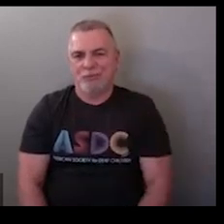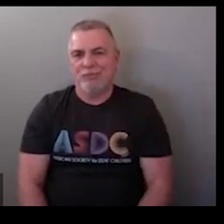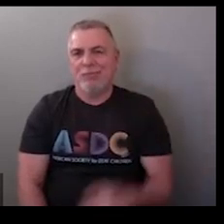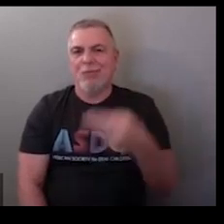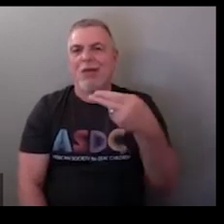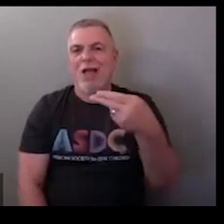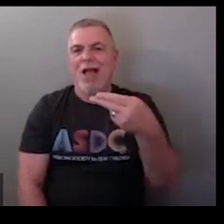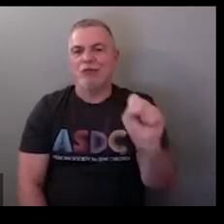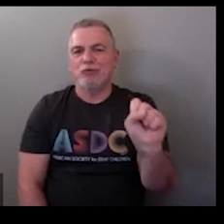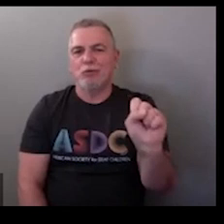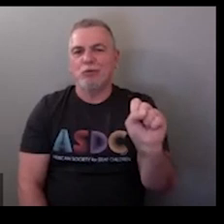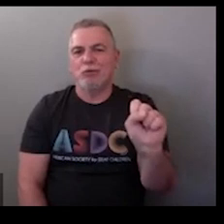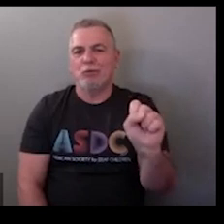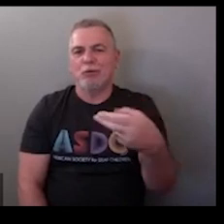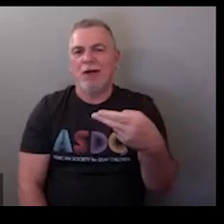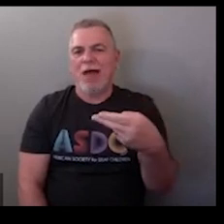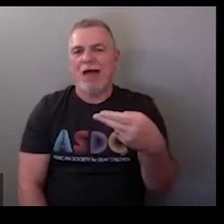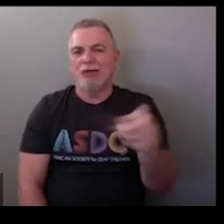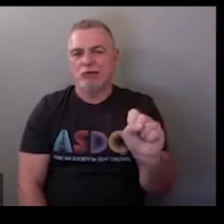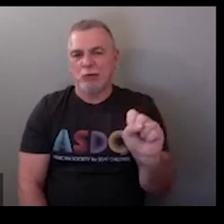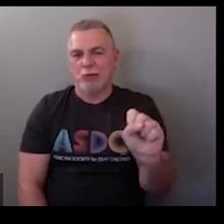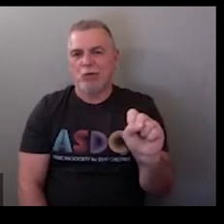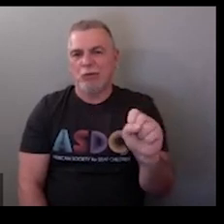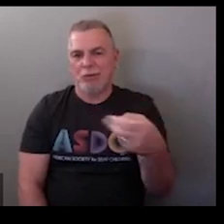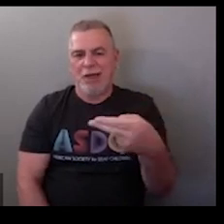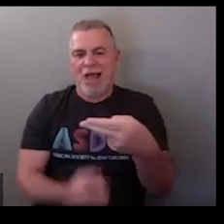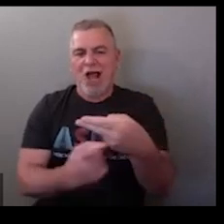and then high school HS